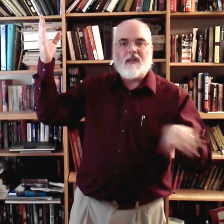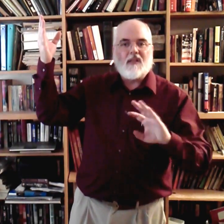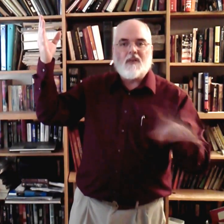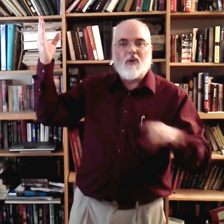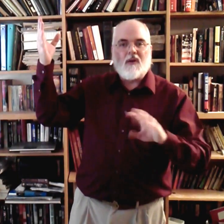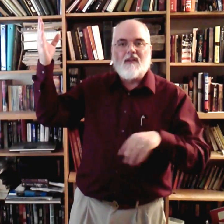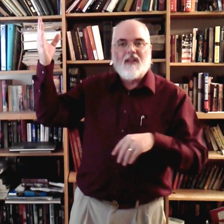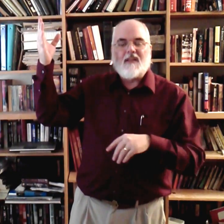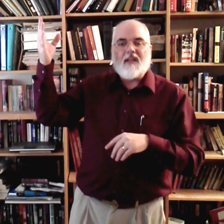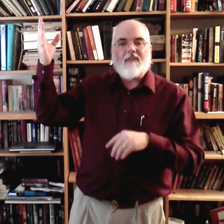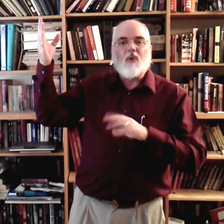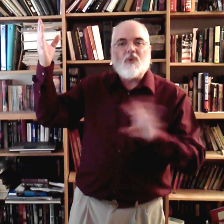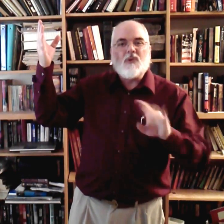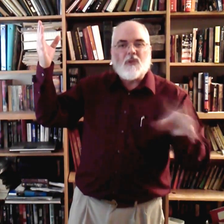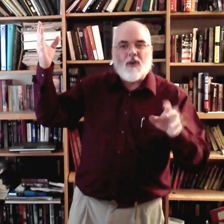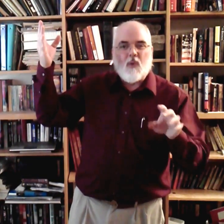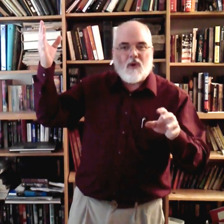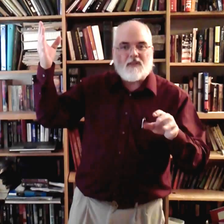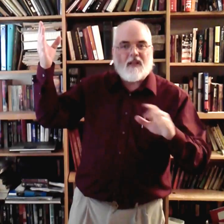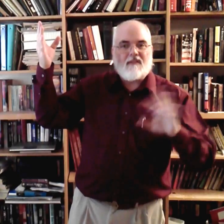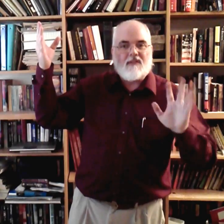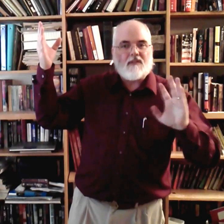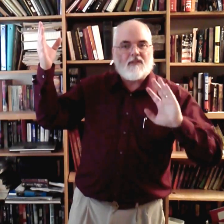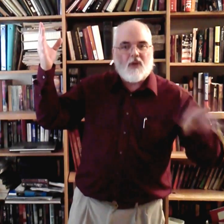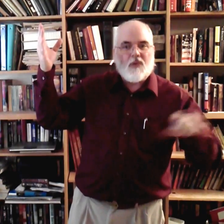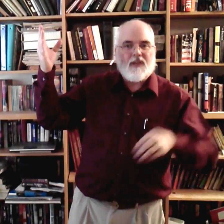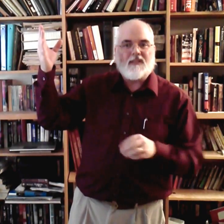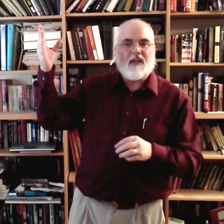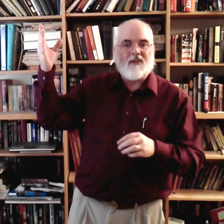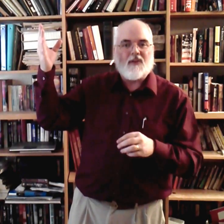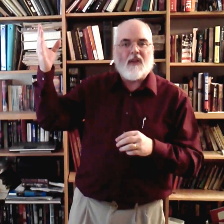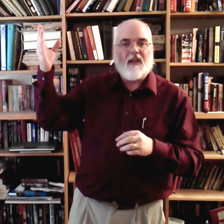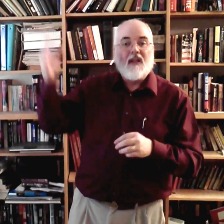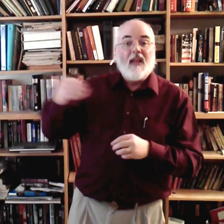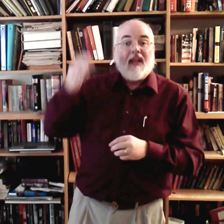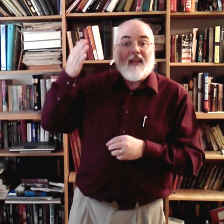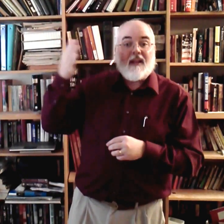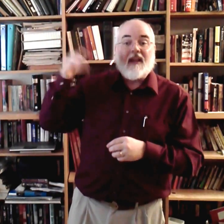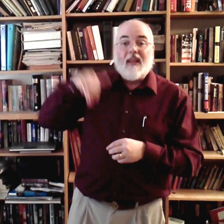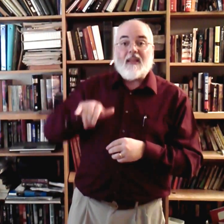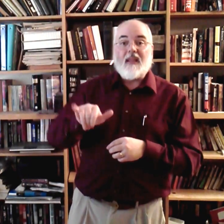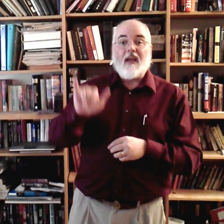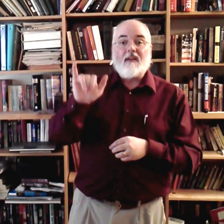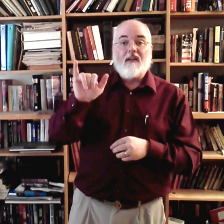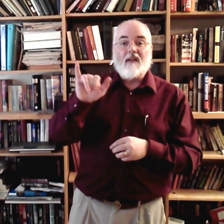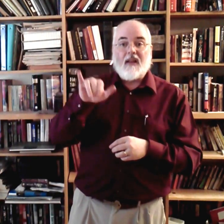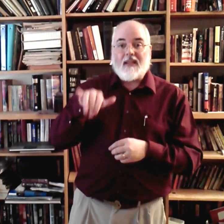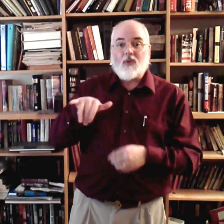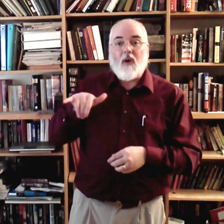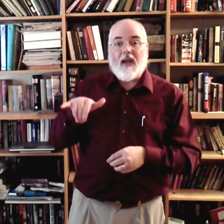little word. The deaf don't use the little words. They just slow things down. Okay? Yet. Yet. That's a Y hand